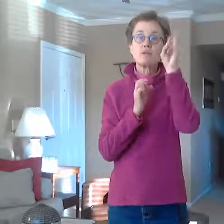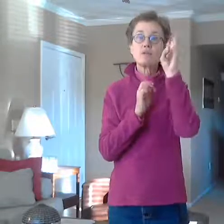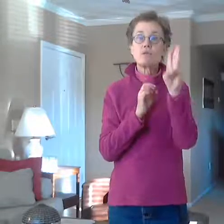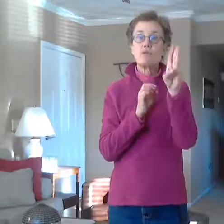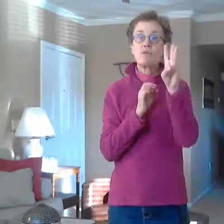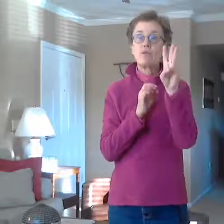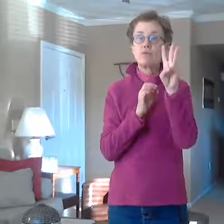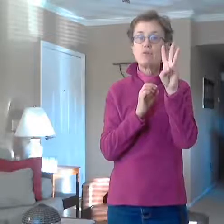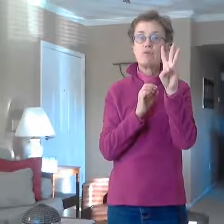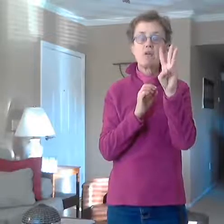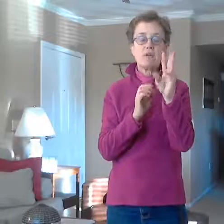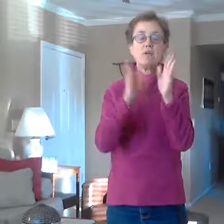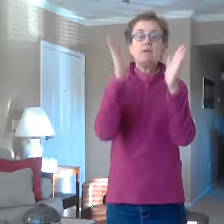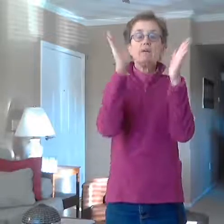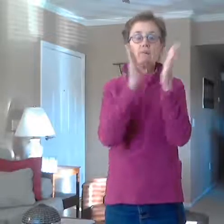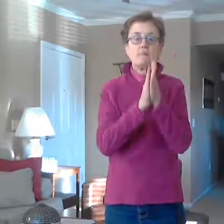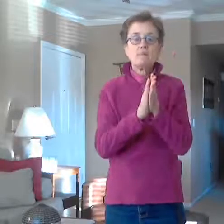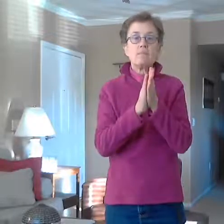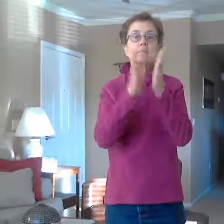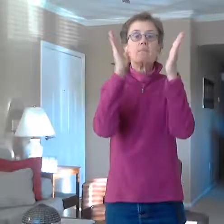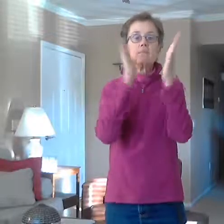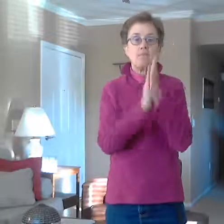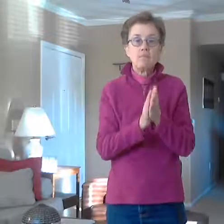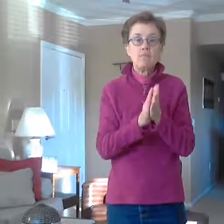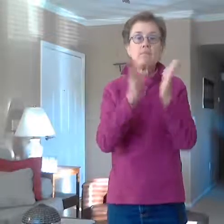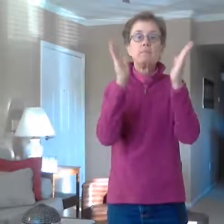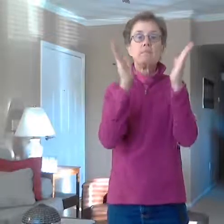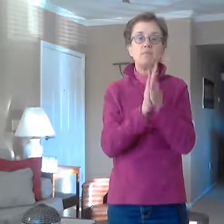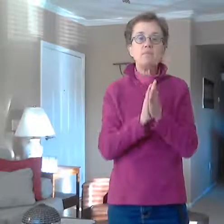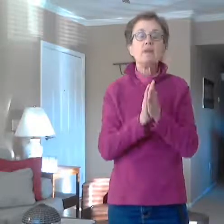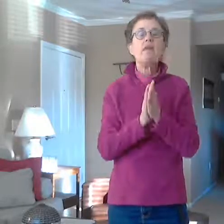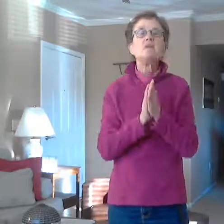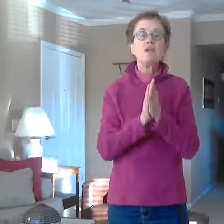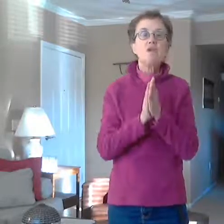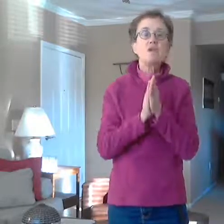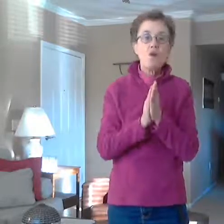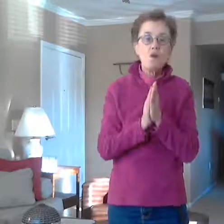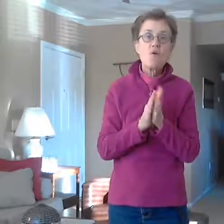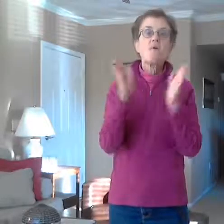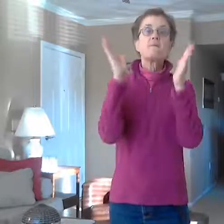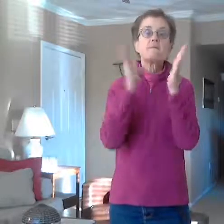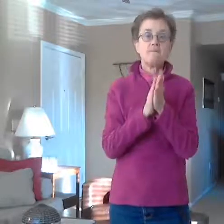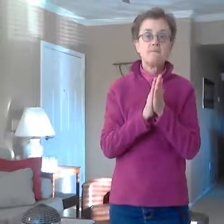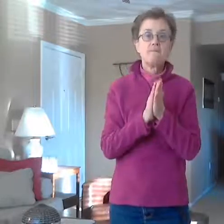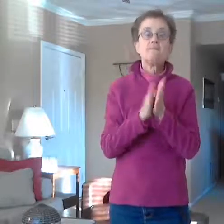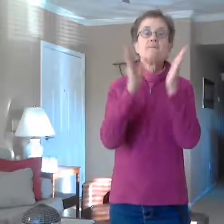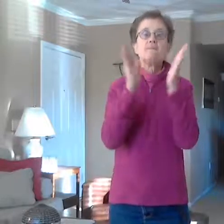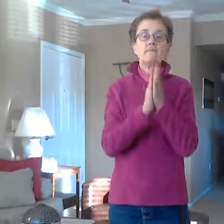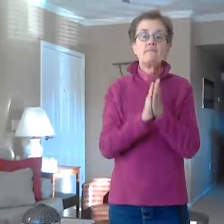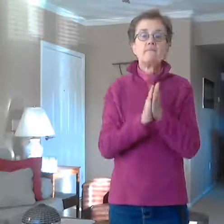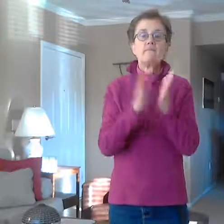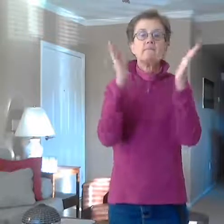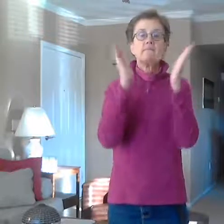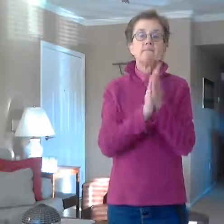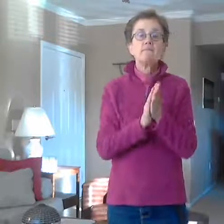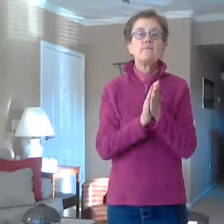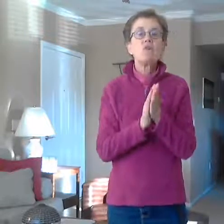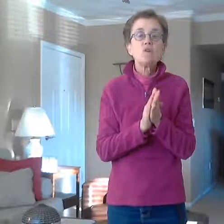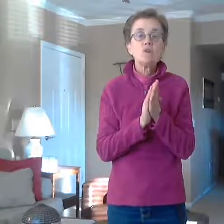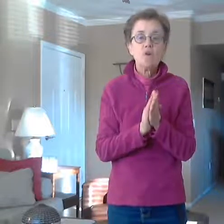it's the first three g-o g-o